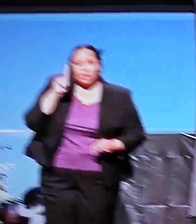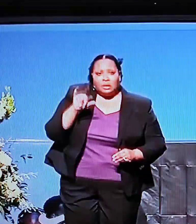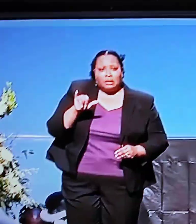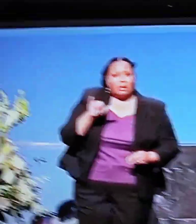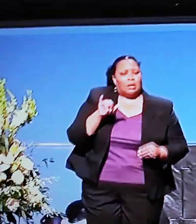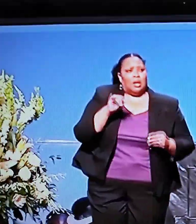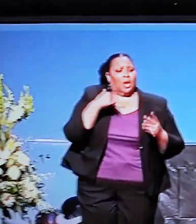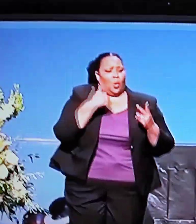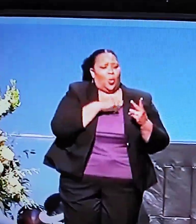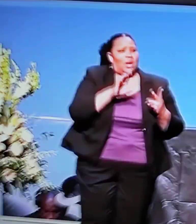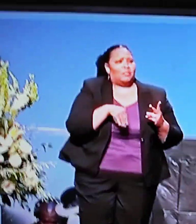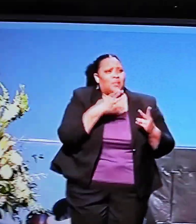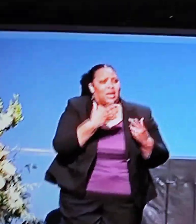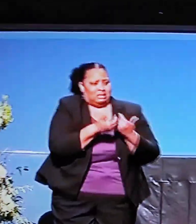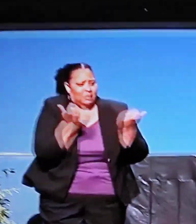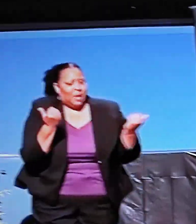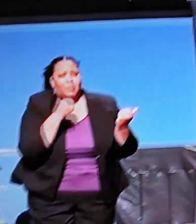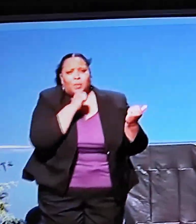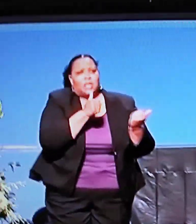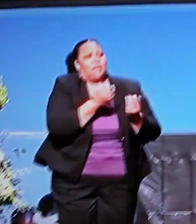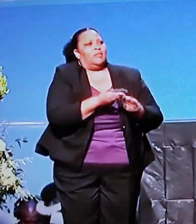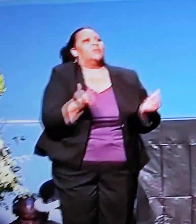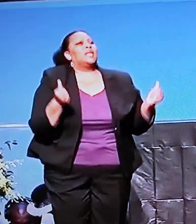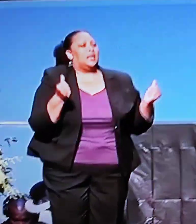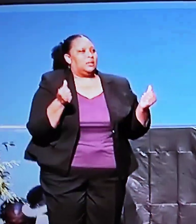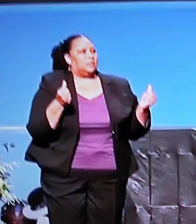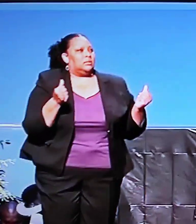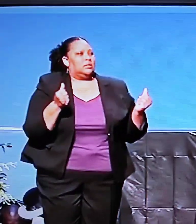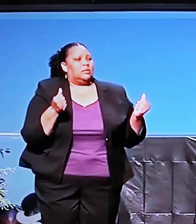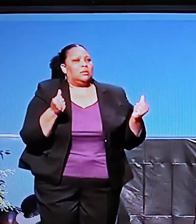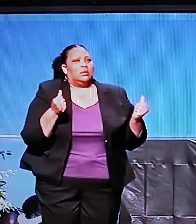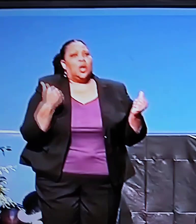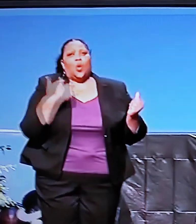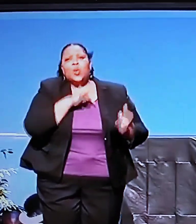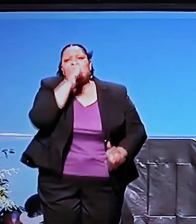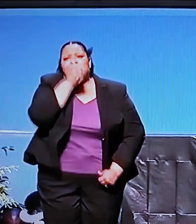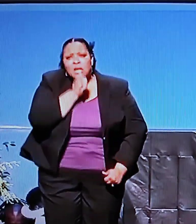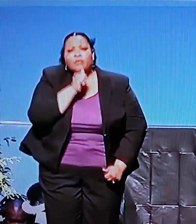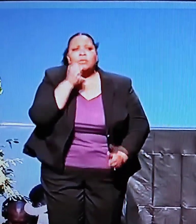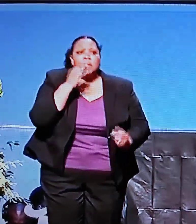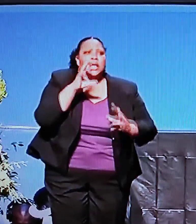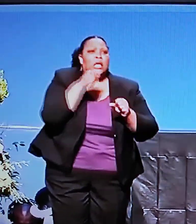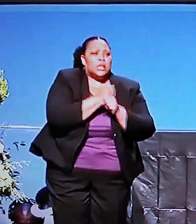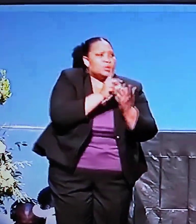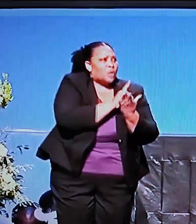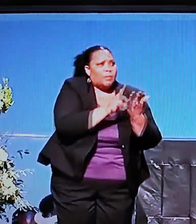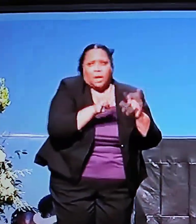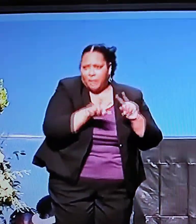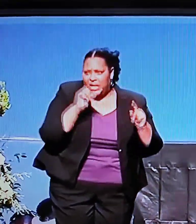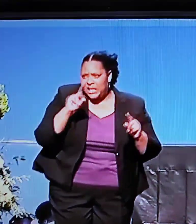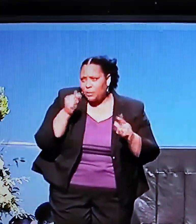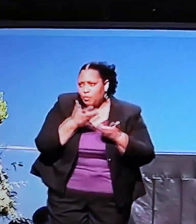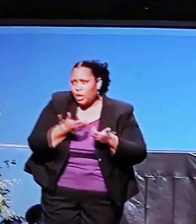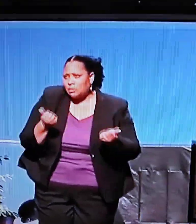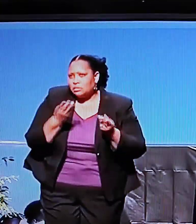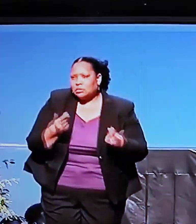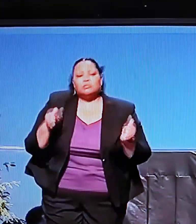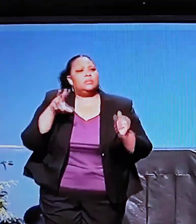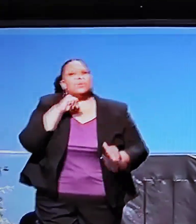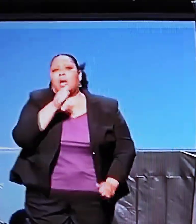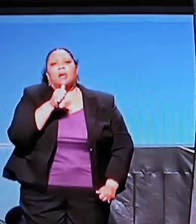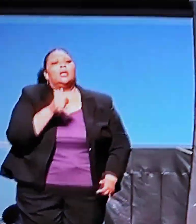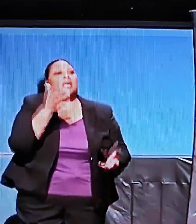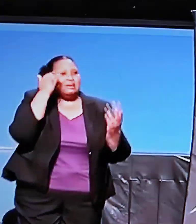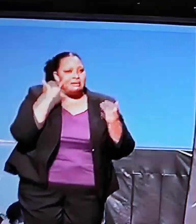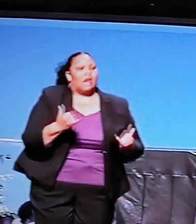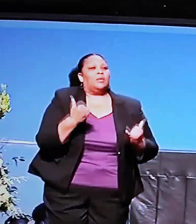We survived segregation, but we didn't reconcile. We're suffering in video discrimination because we didn't reconcile. It's time